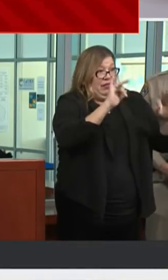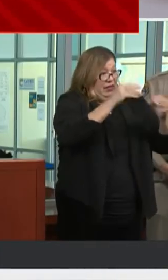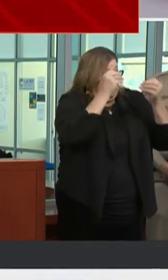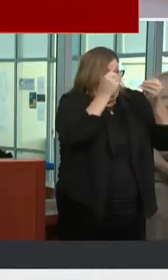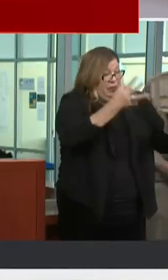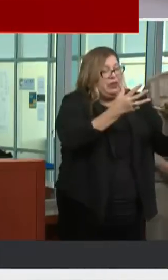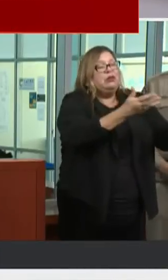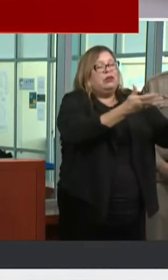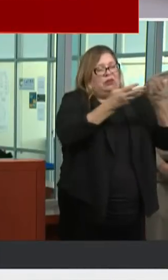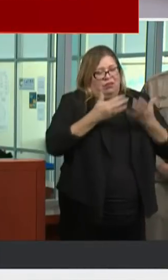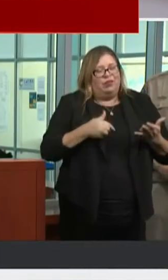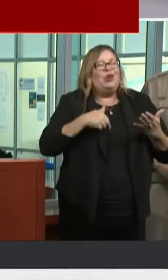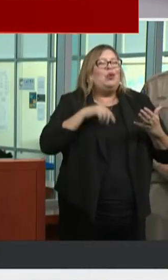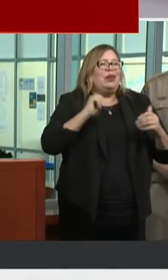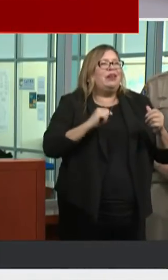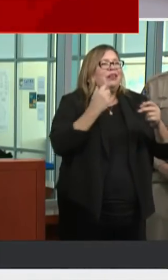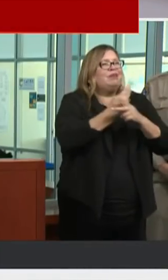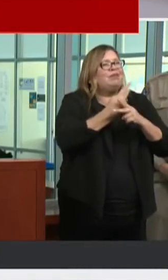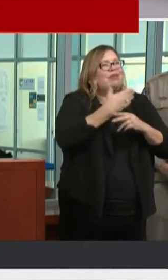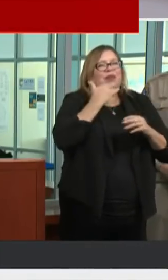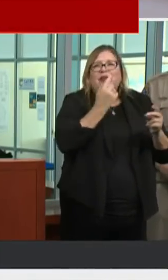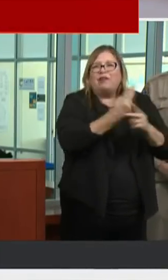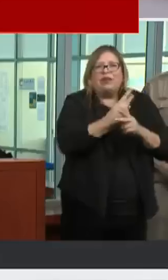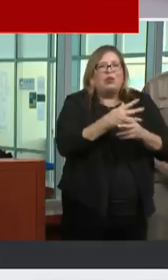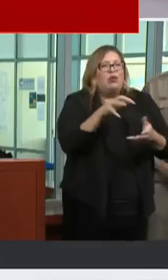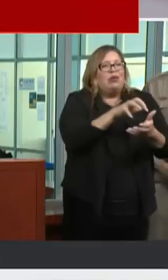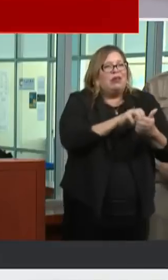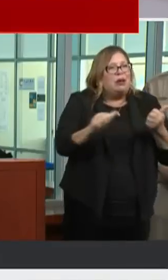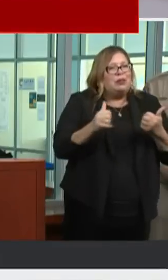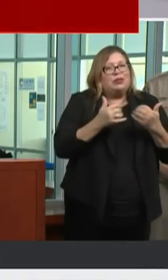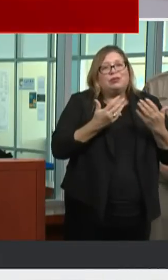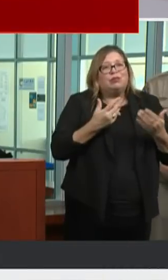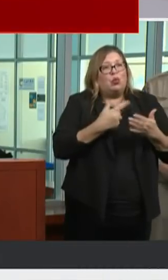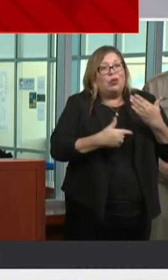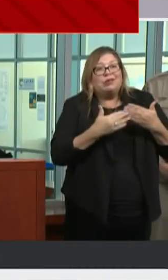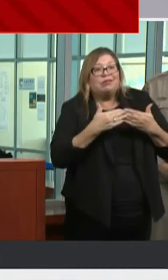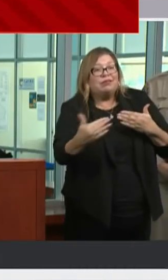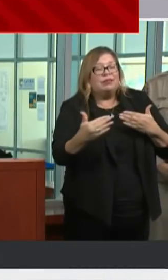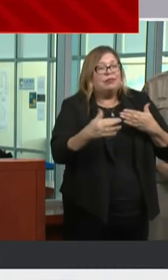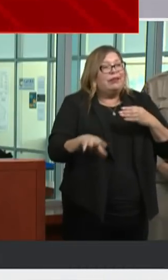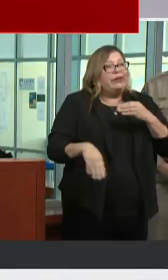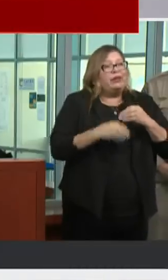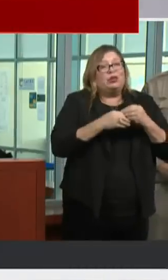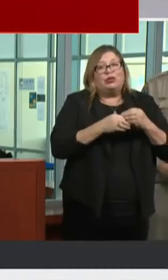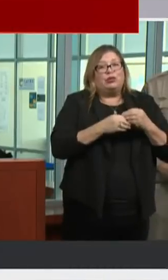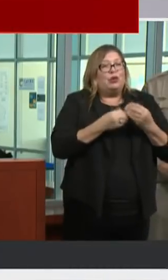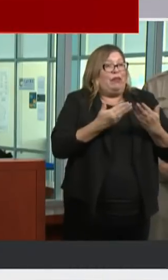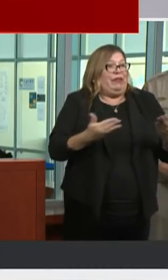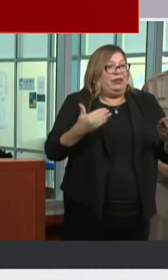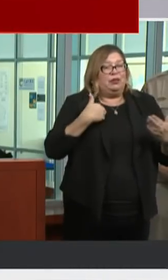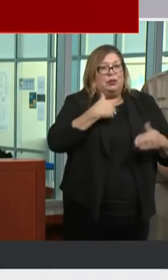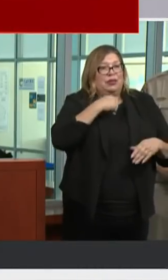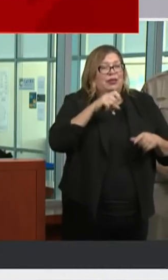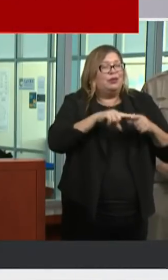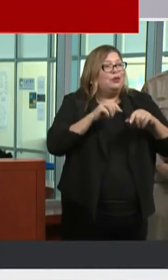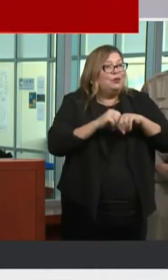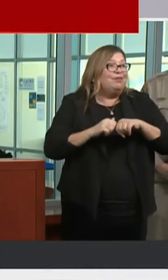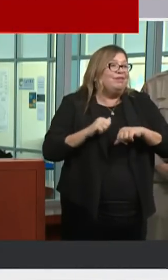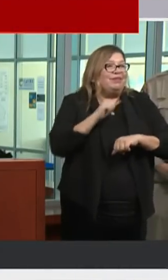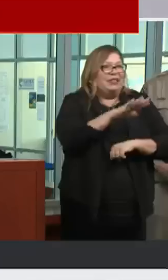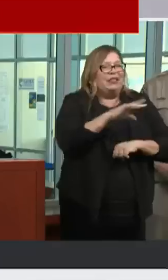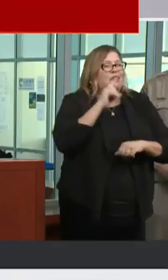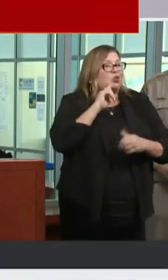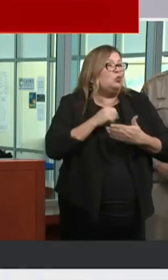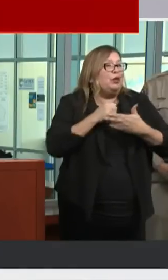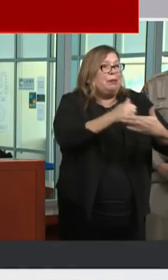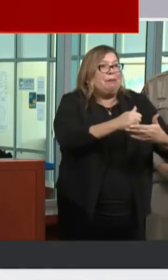assessment is and what it means for us from the standpoint of seeking any additional assistance for disaster